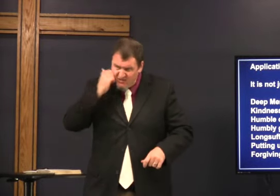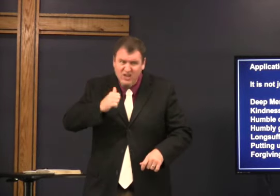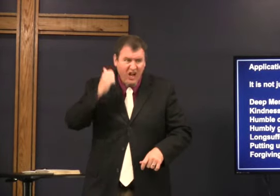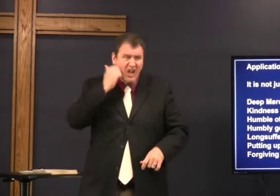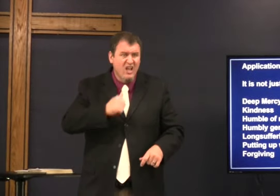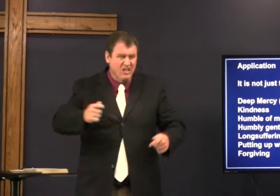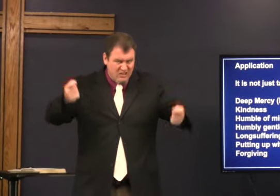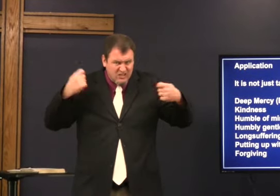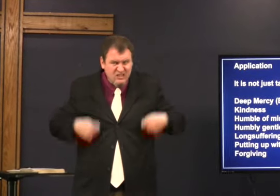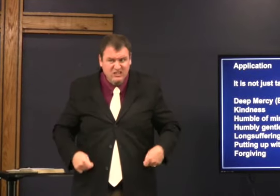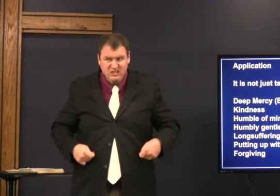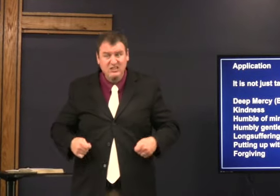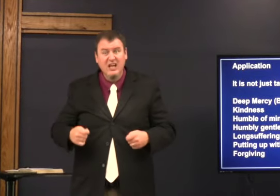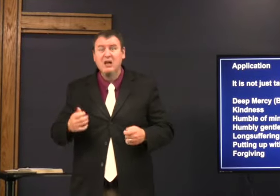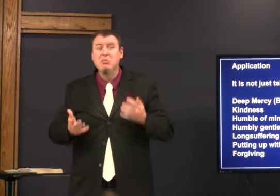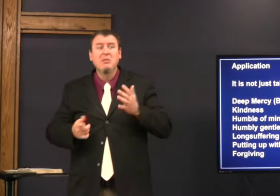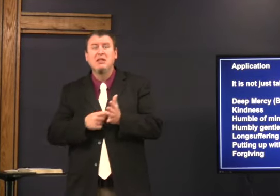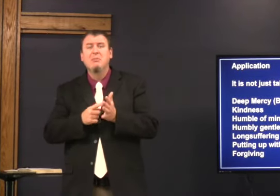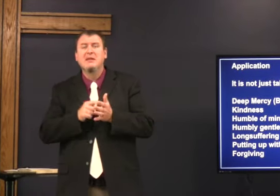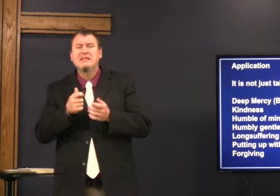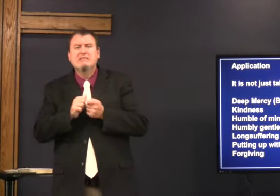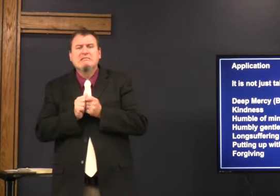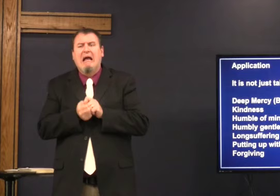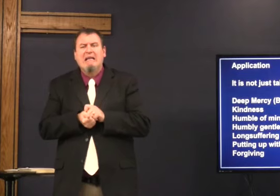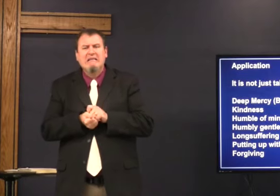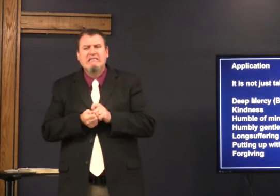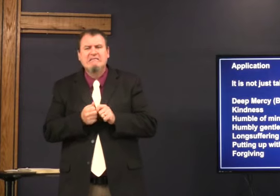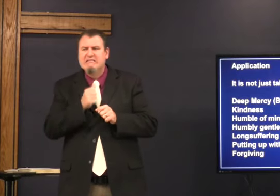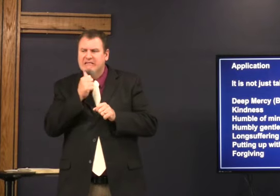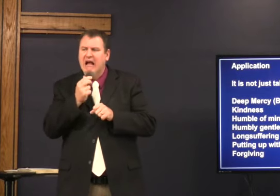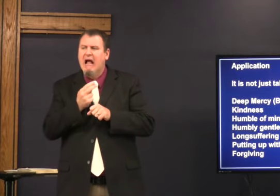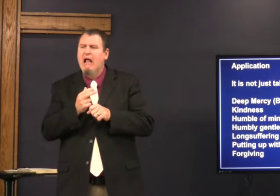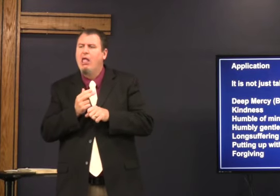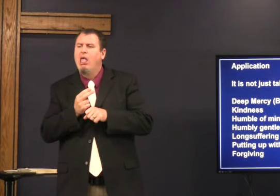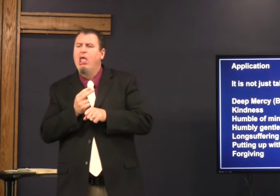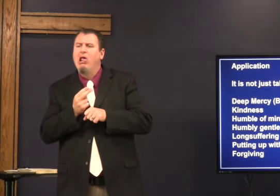put this on every day maybe sometimes it feels too tight